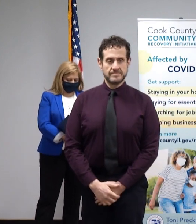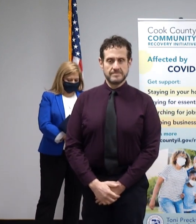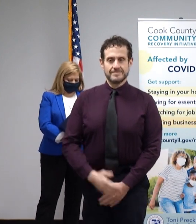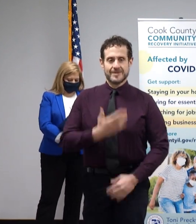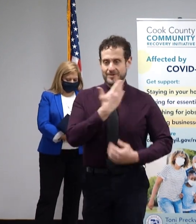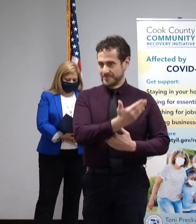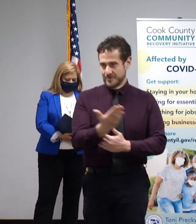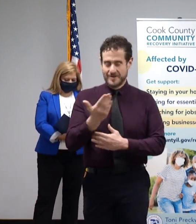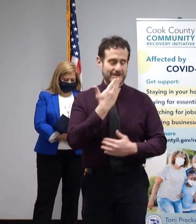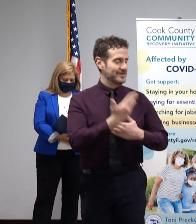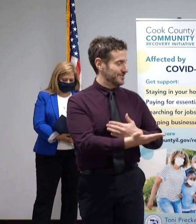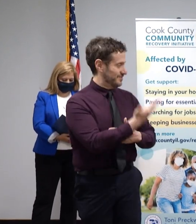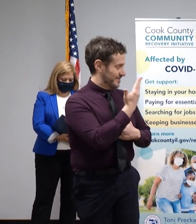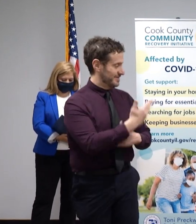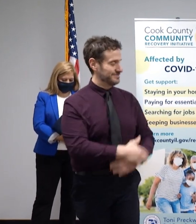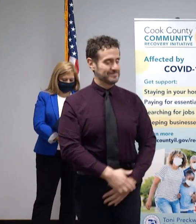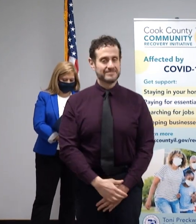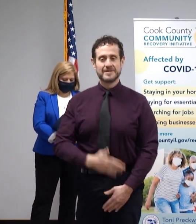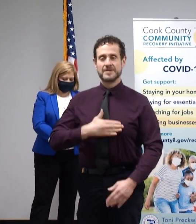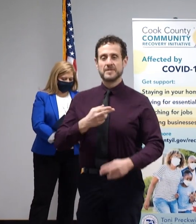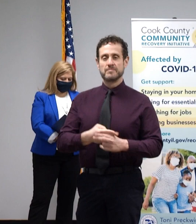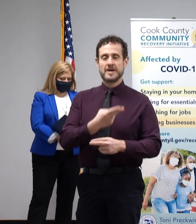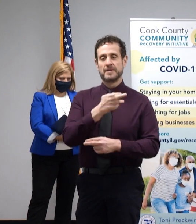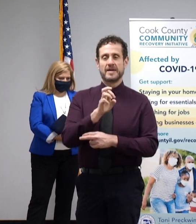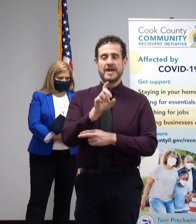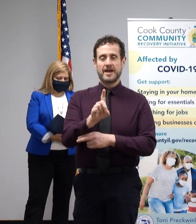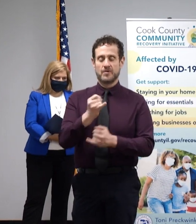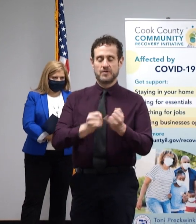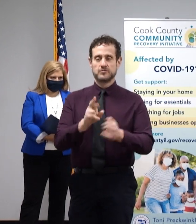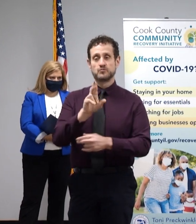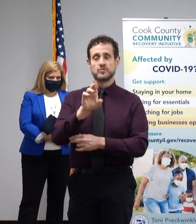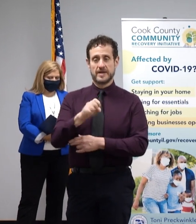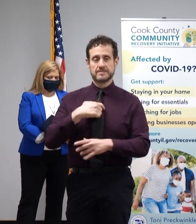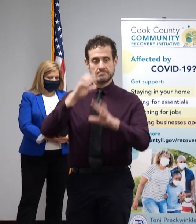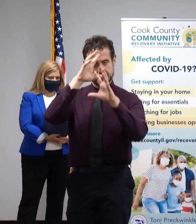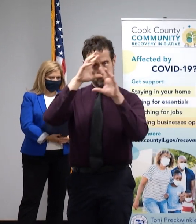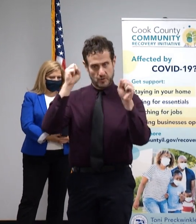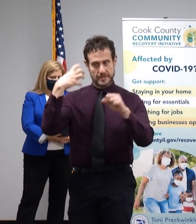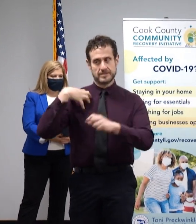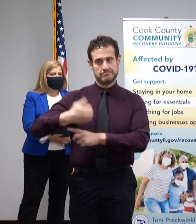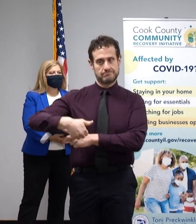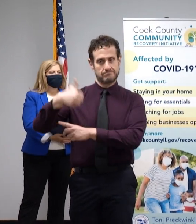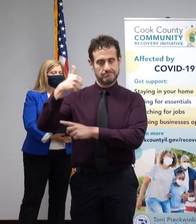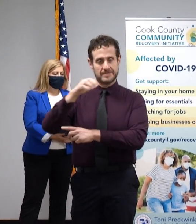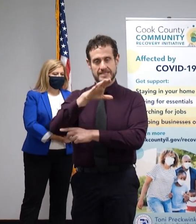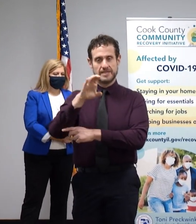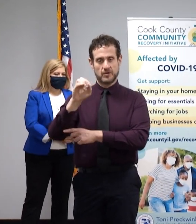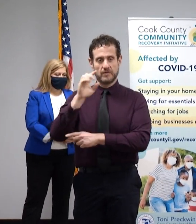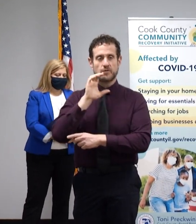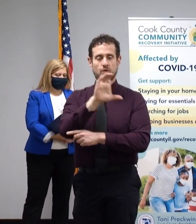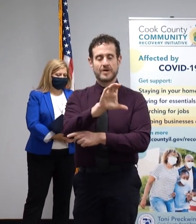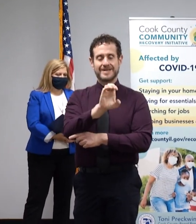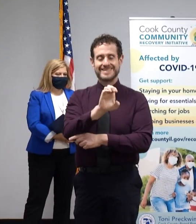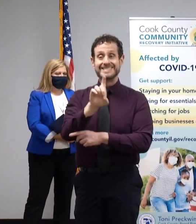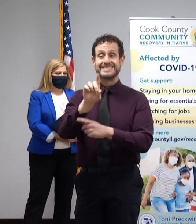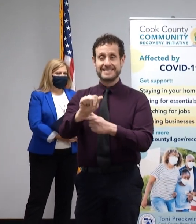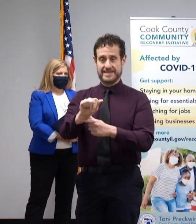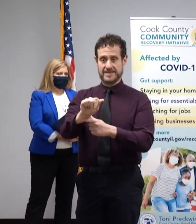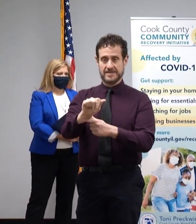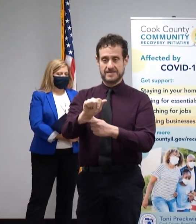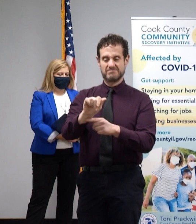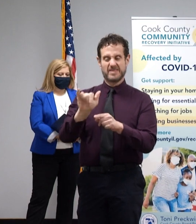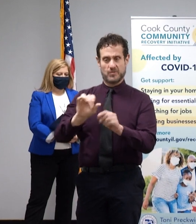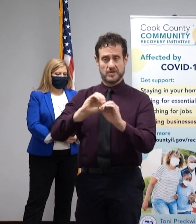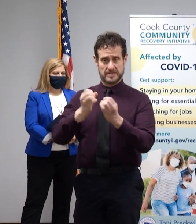Good morning. Good morning. My name is Harold Rice, President and Chief Executive Officer of CETA. We're